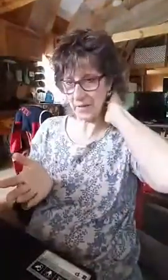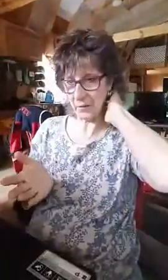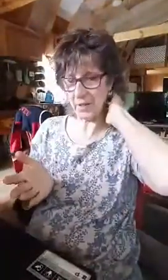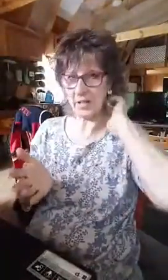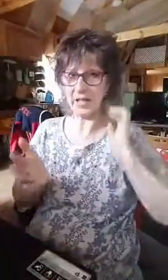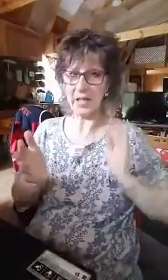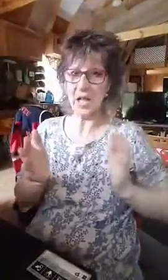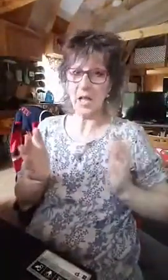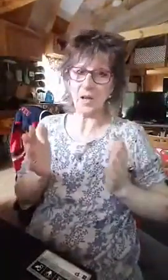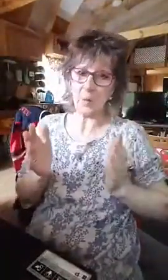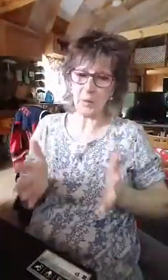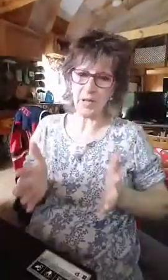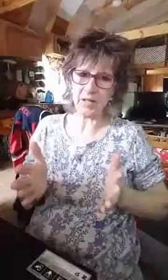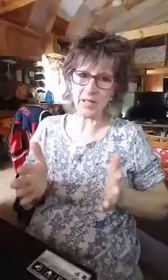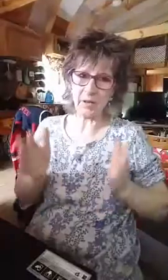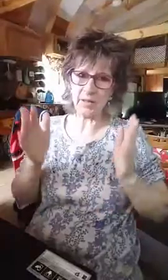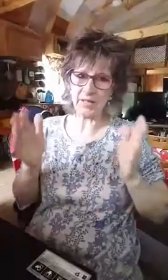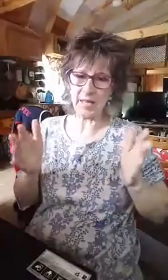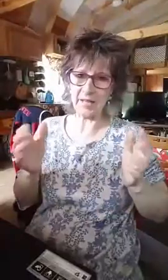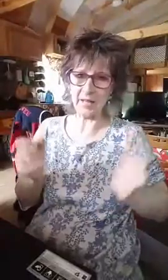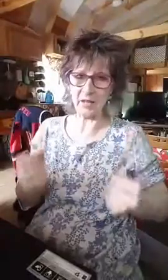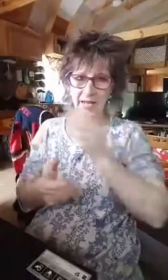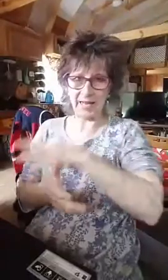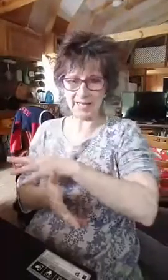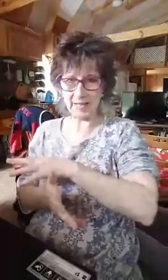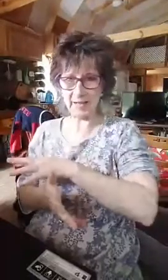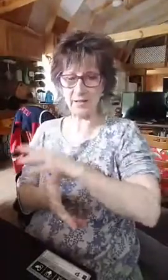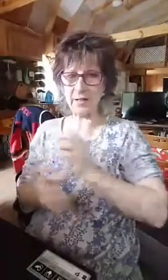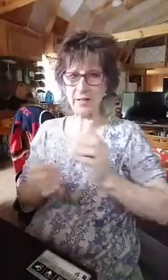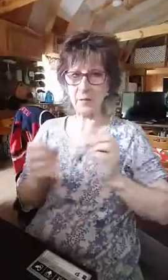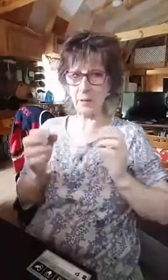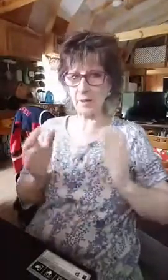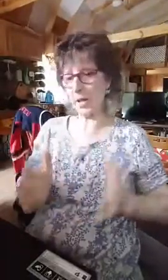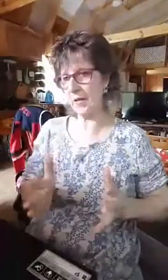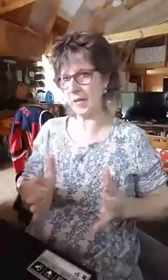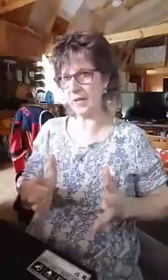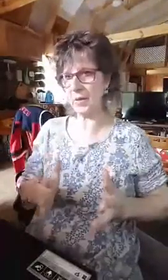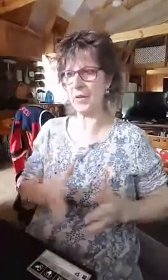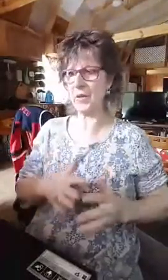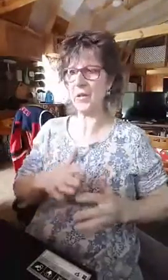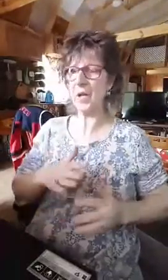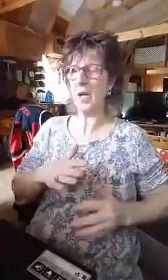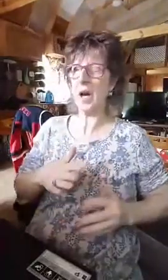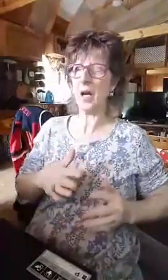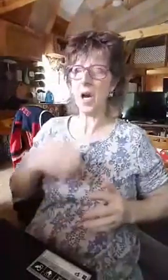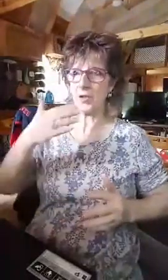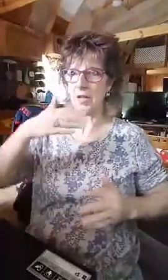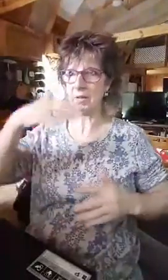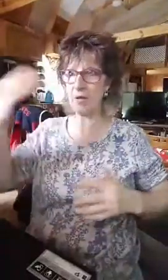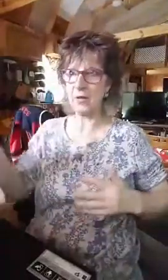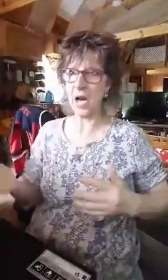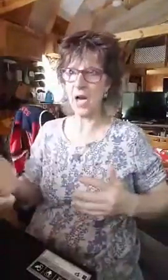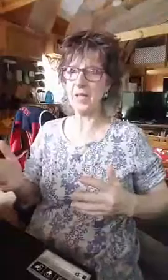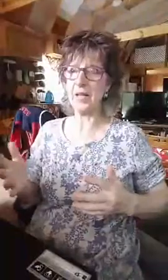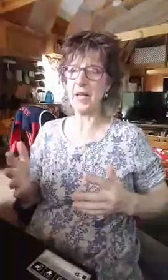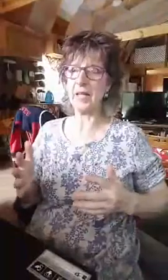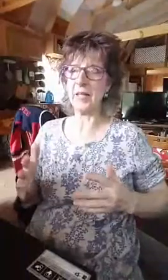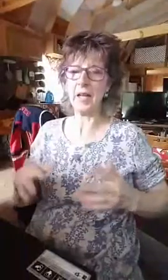American, there are prayers that you can say that your ancestors did blood covenants with and contracts with other gods and a